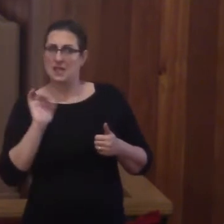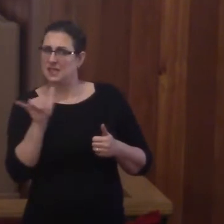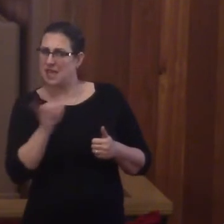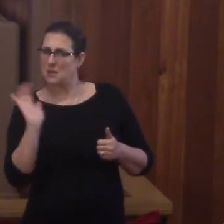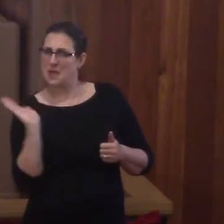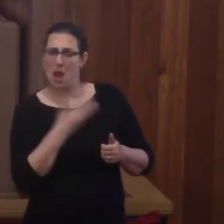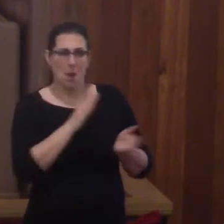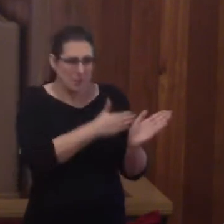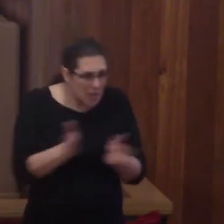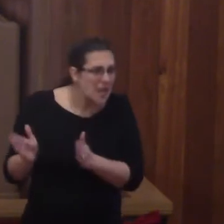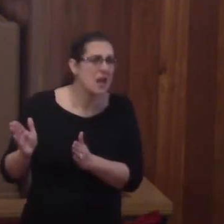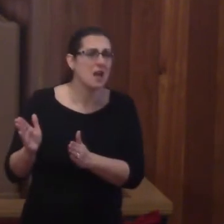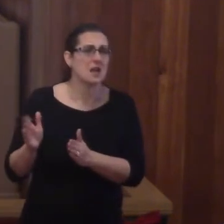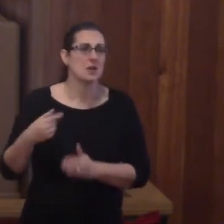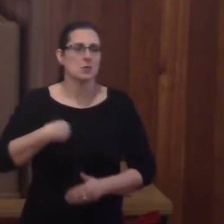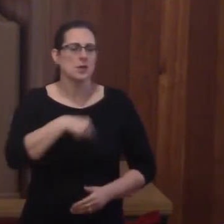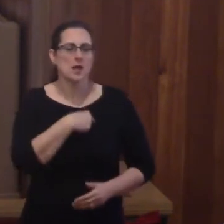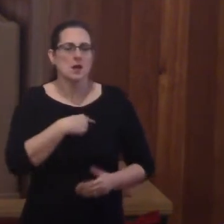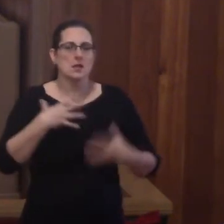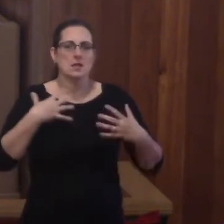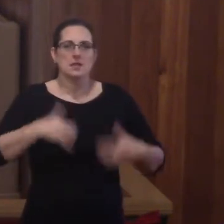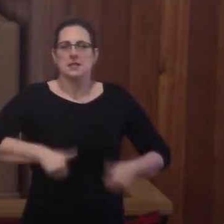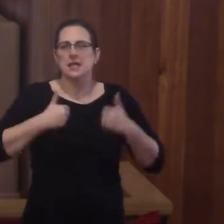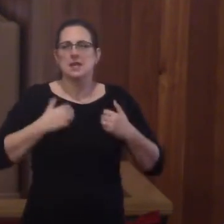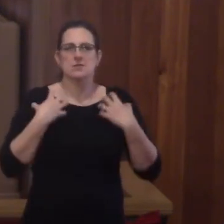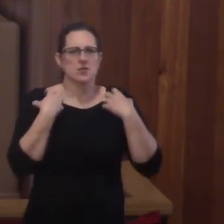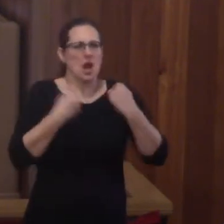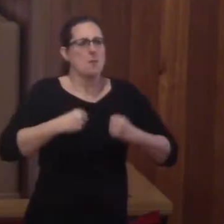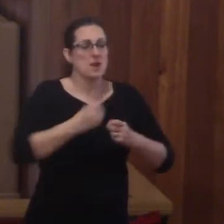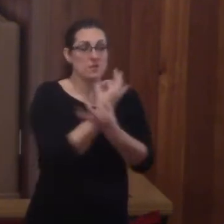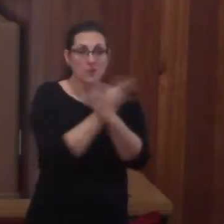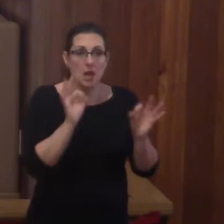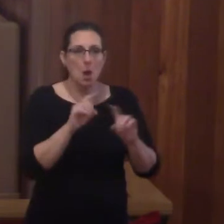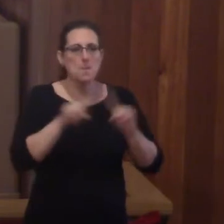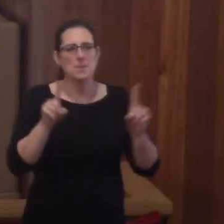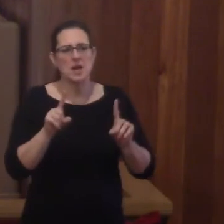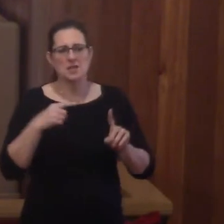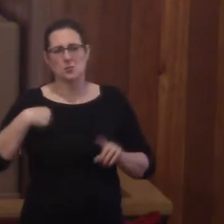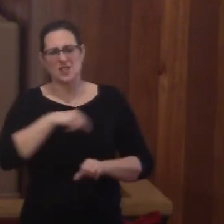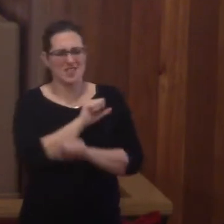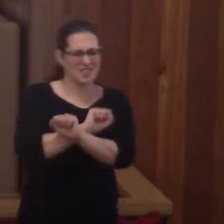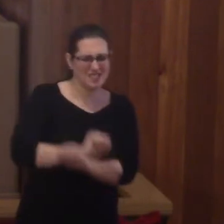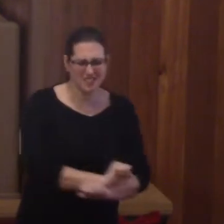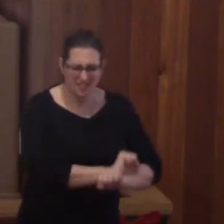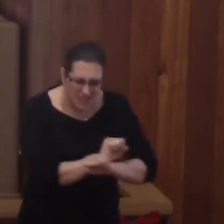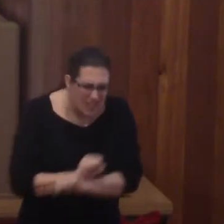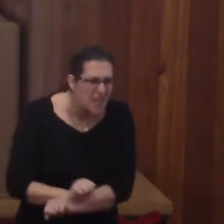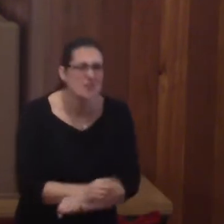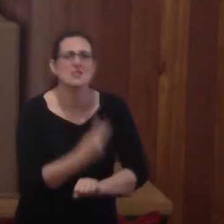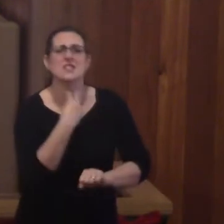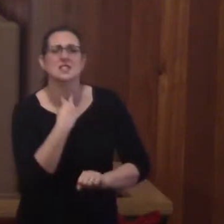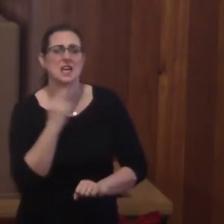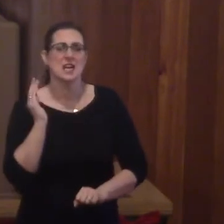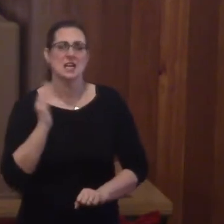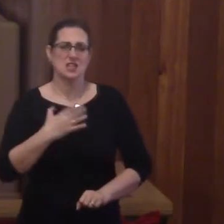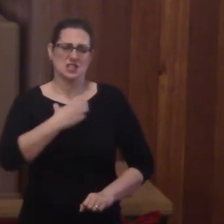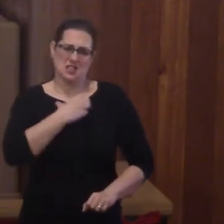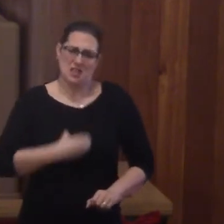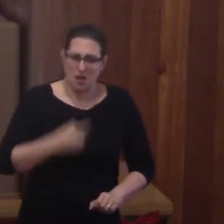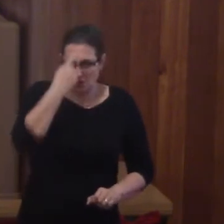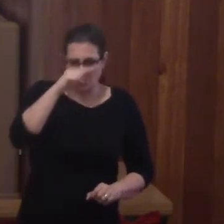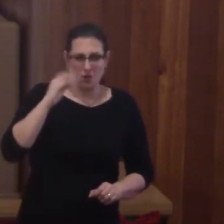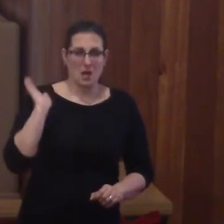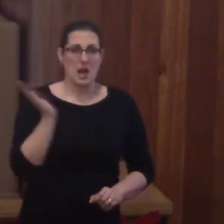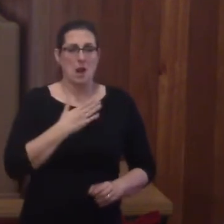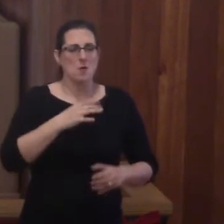We don't live in confident freedom, but in timid enslavement and bondage to the desires of our flesh,